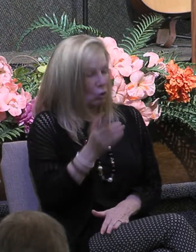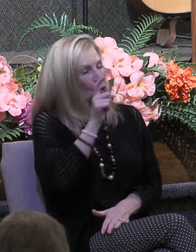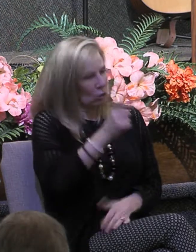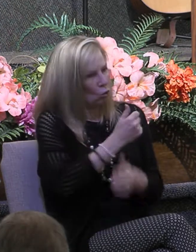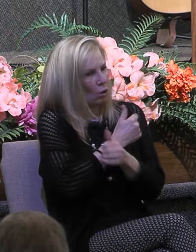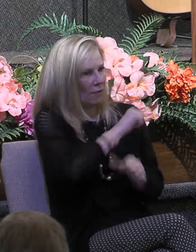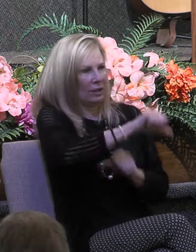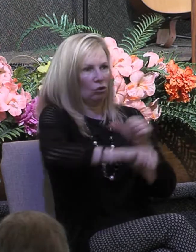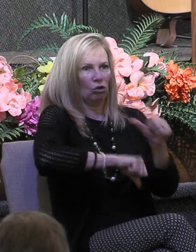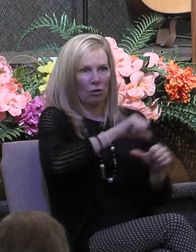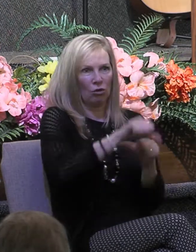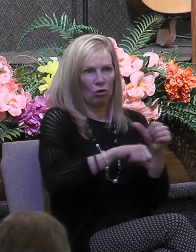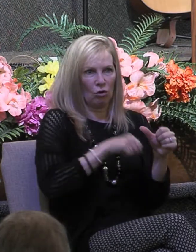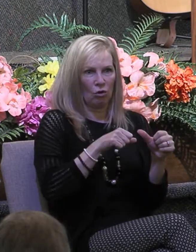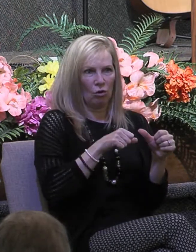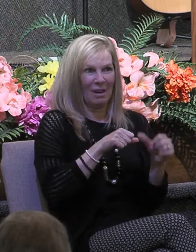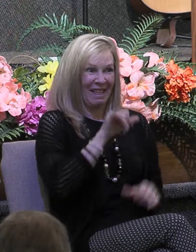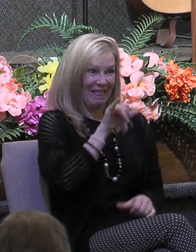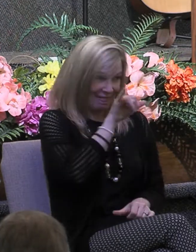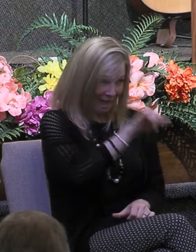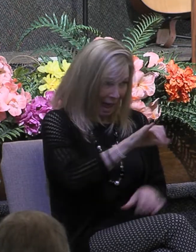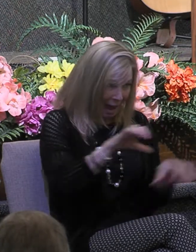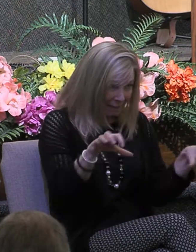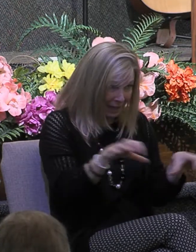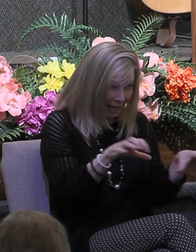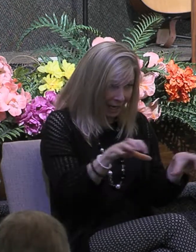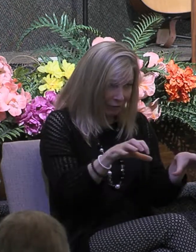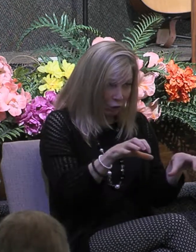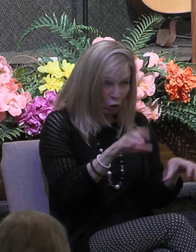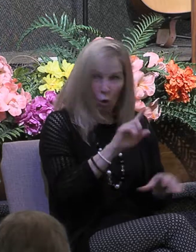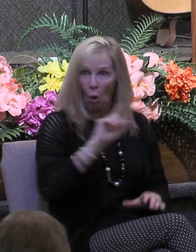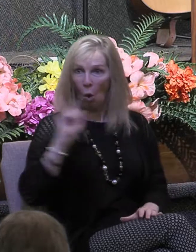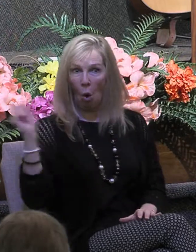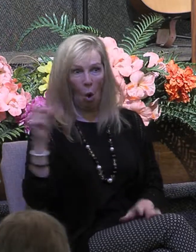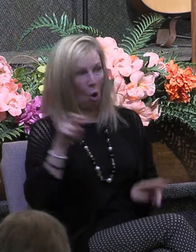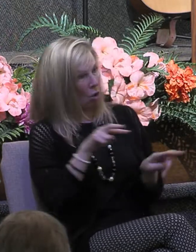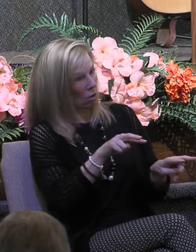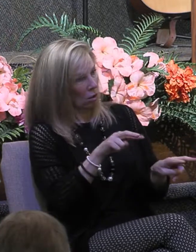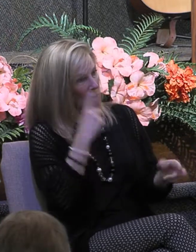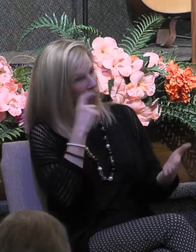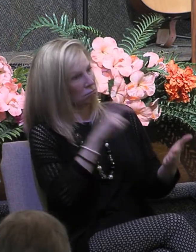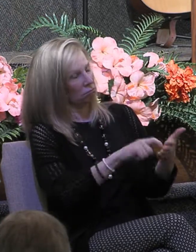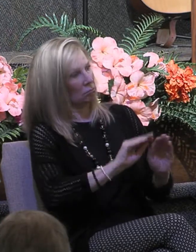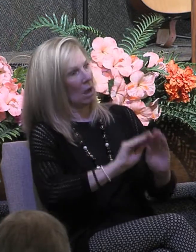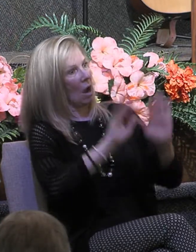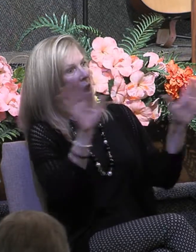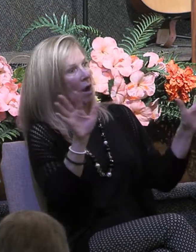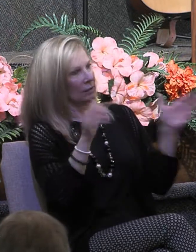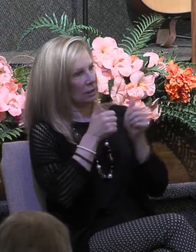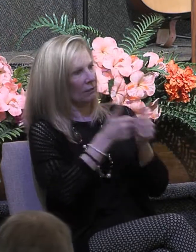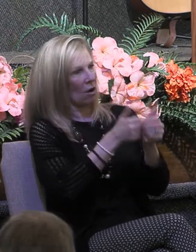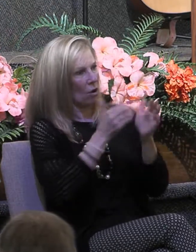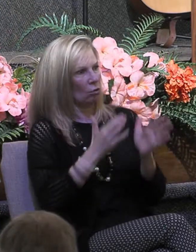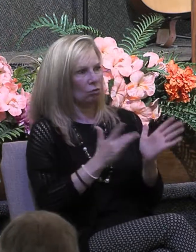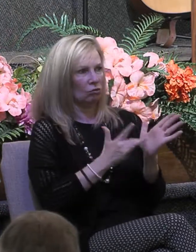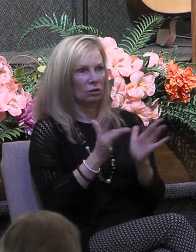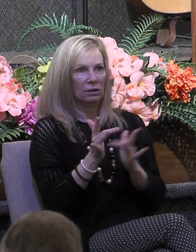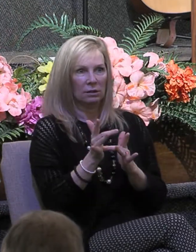By this, all men will know that you are my disciples if you have